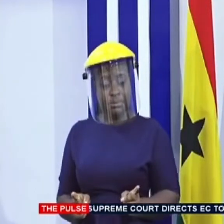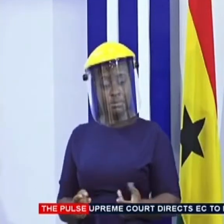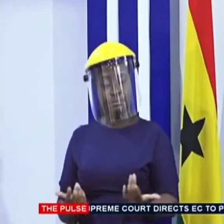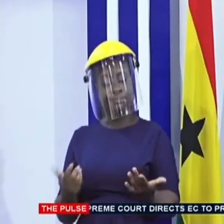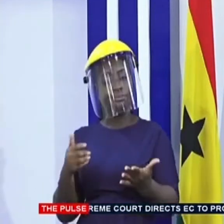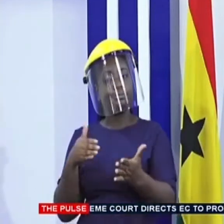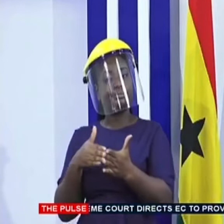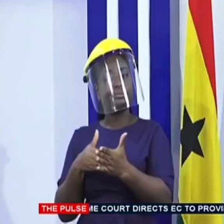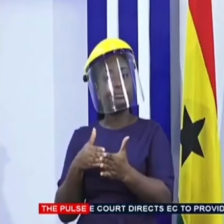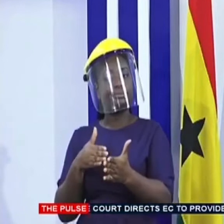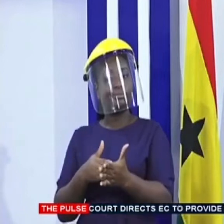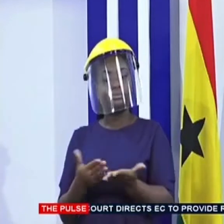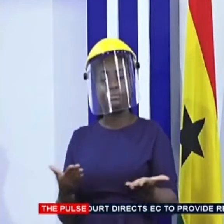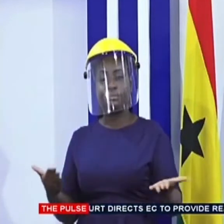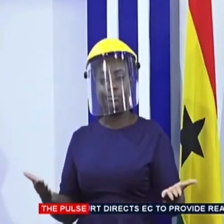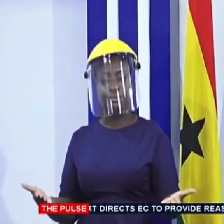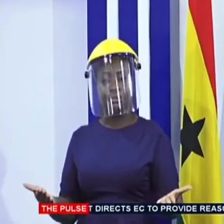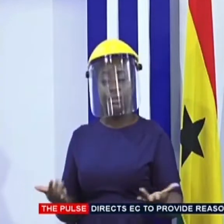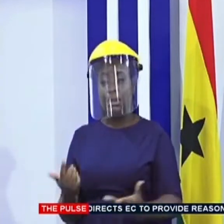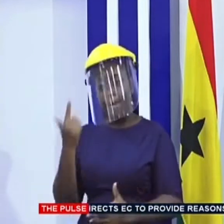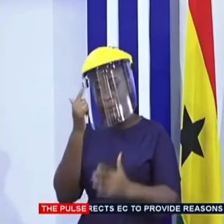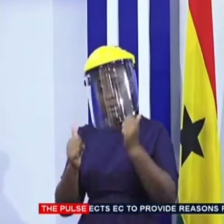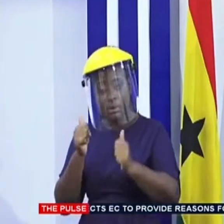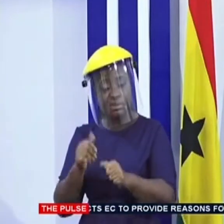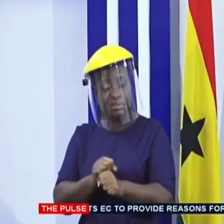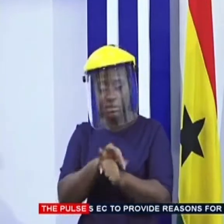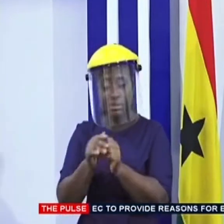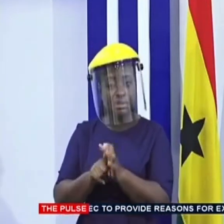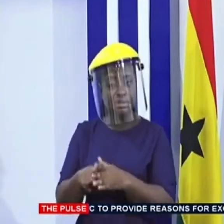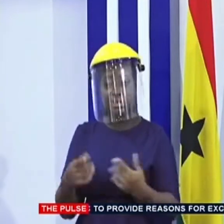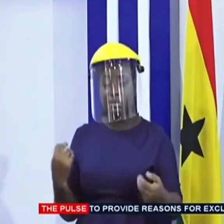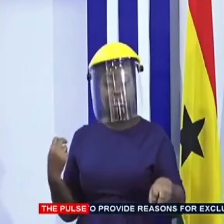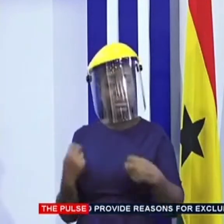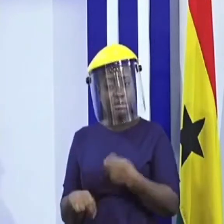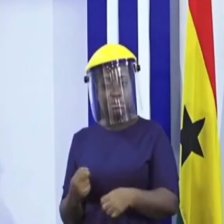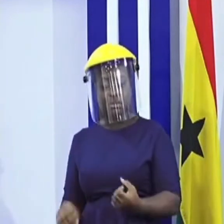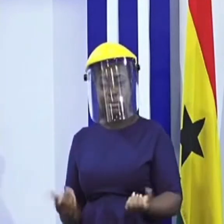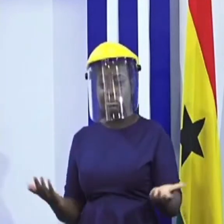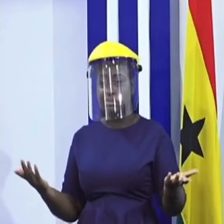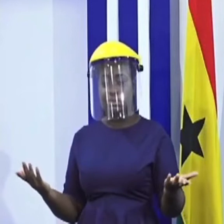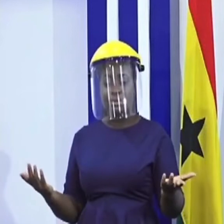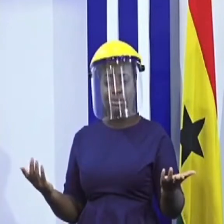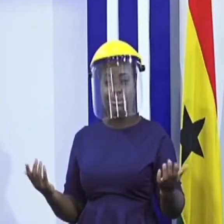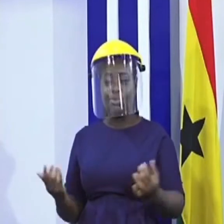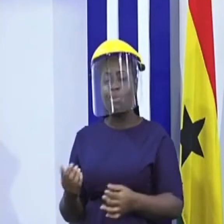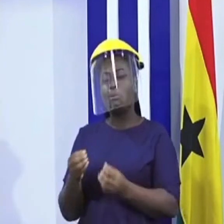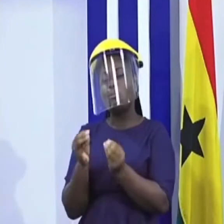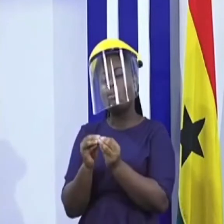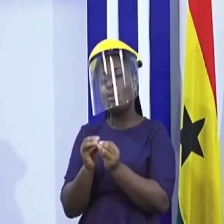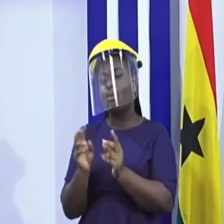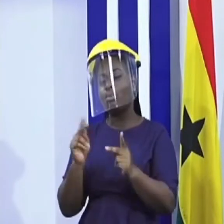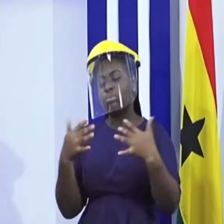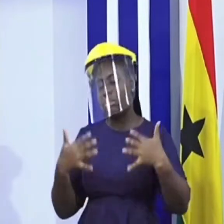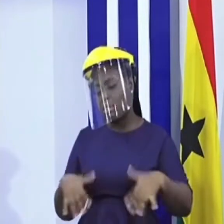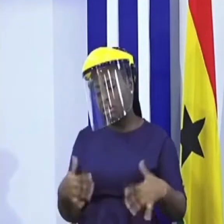the gains have been eroded by the coronavirus pandemic. In view of the devastating effects